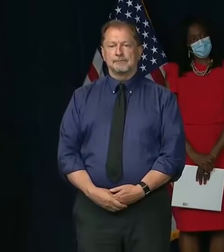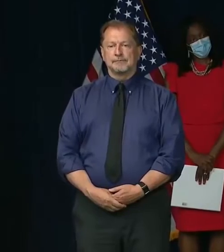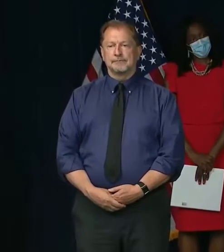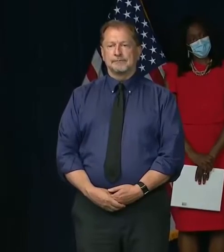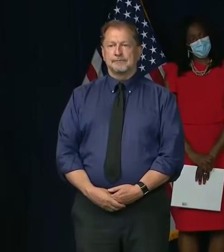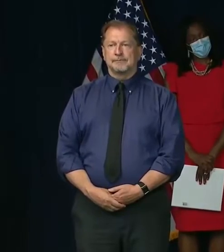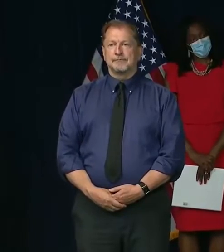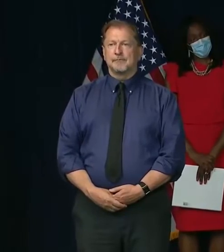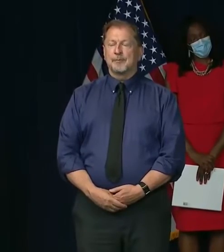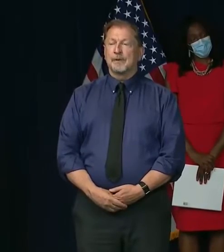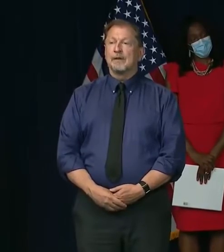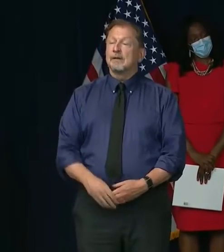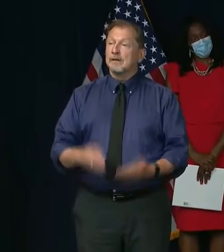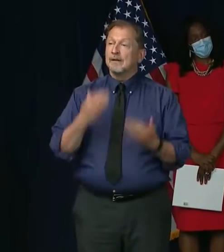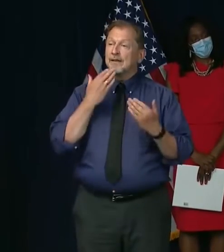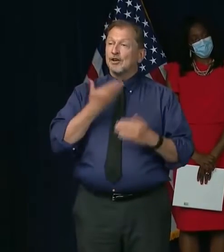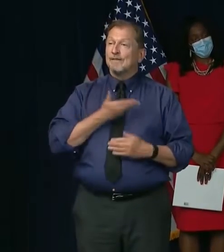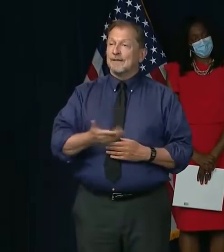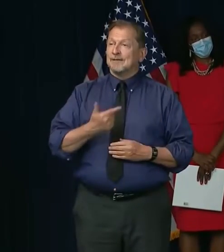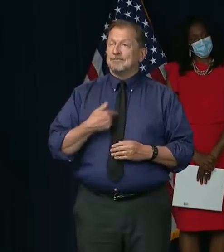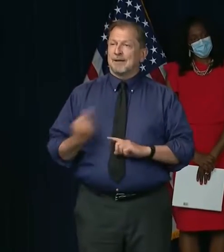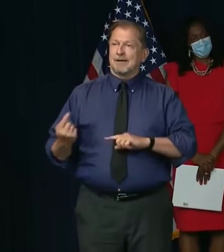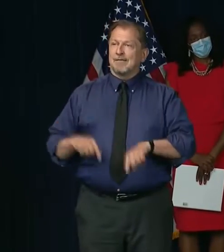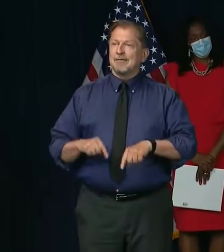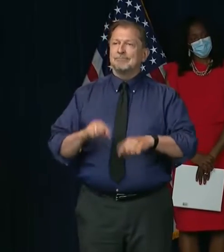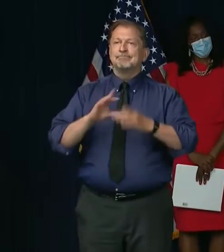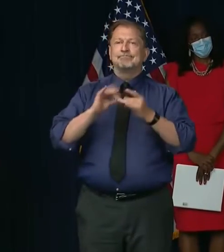Thank you. Thank you for the invite to speak.